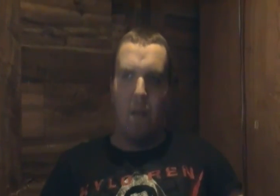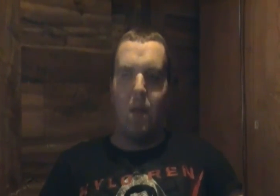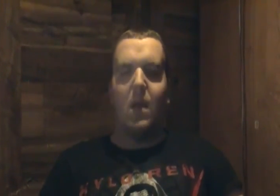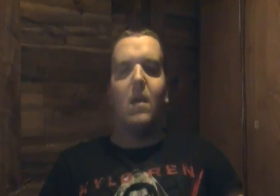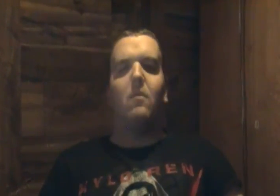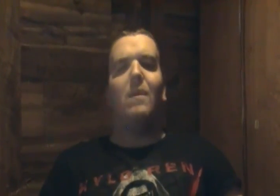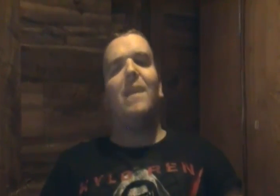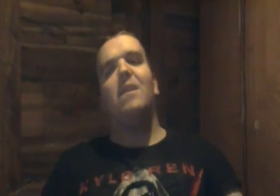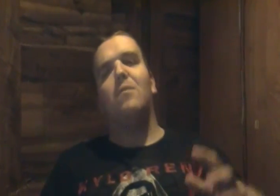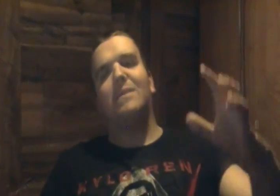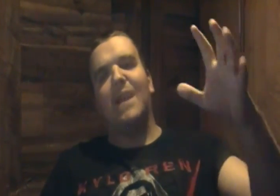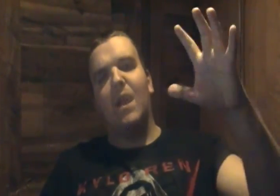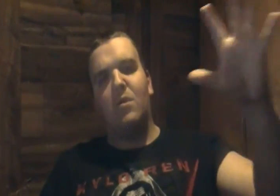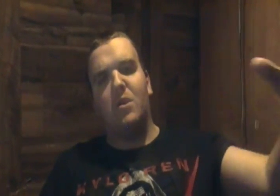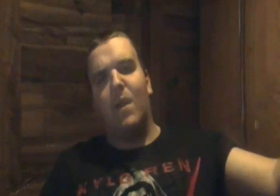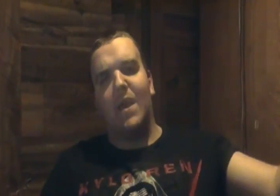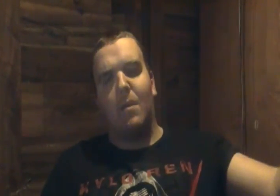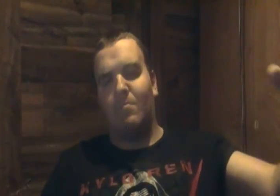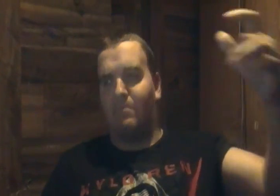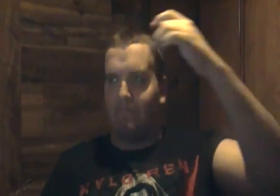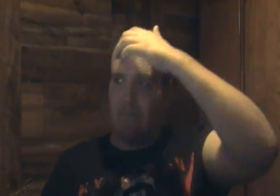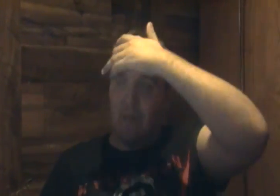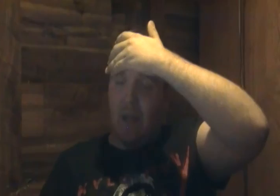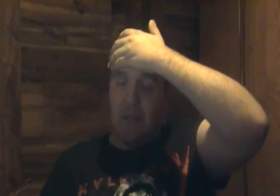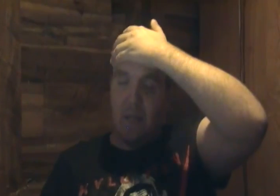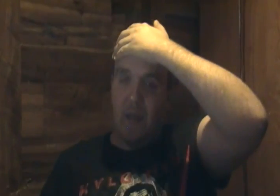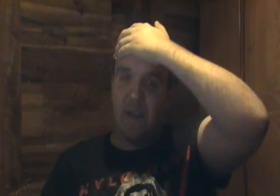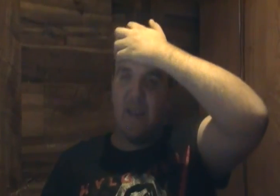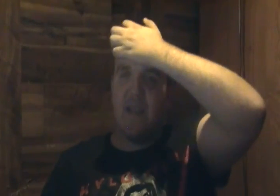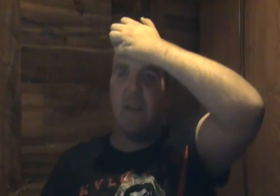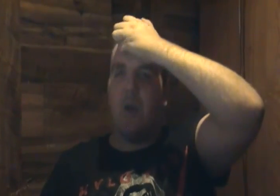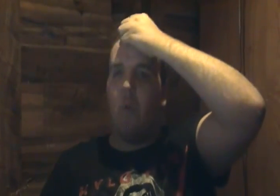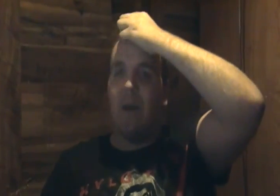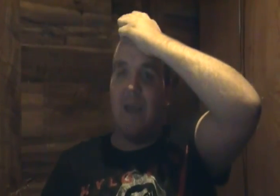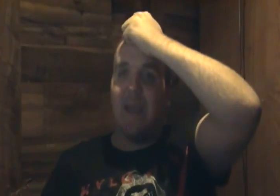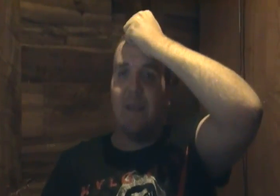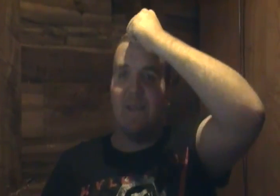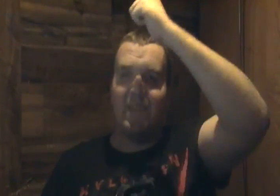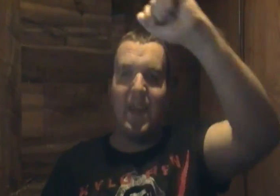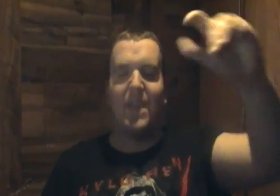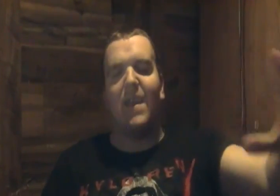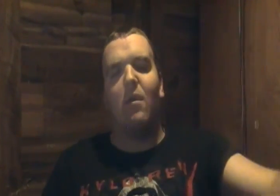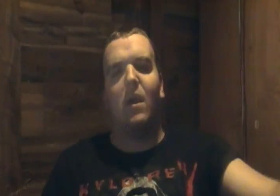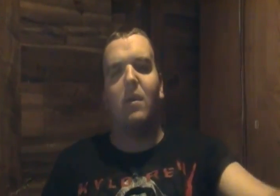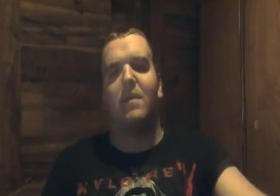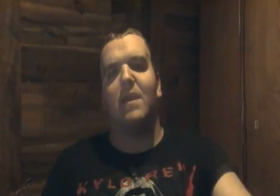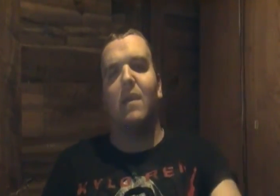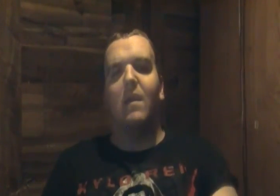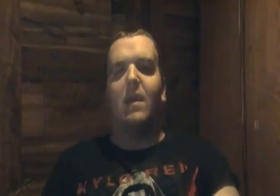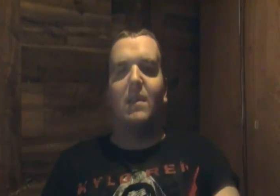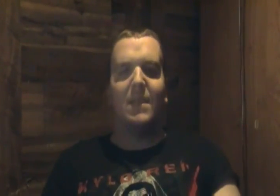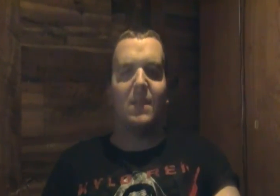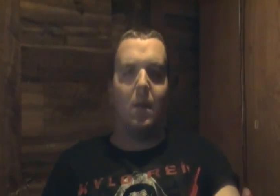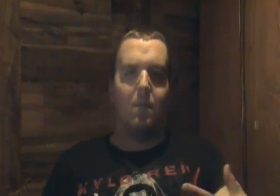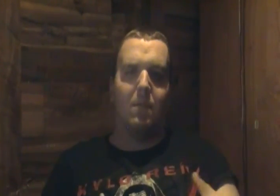what they do is they go to a um Dudley Noah and Sadie they all go to the this um